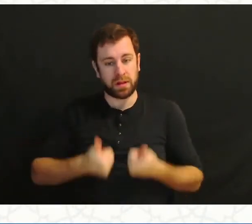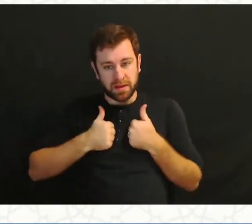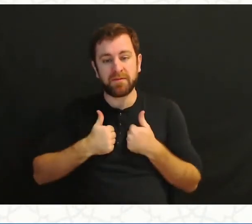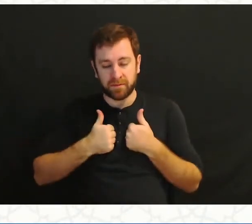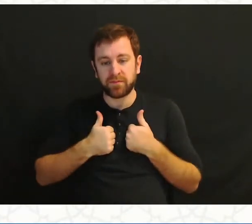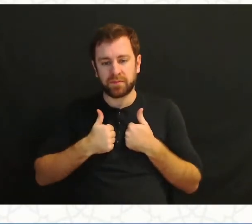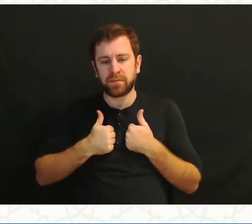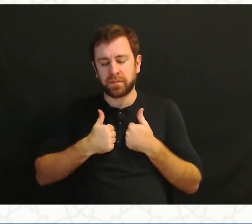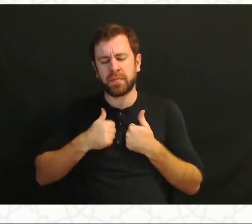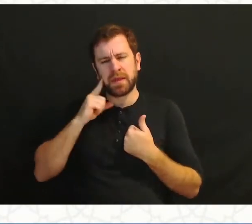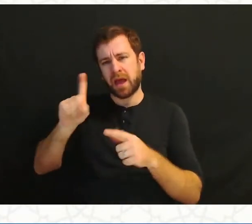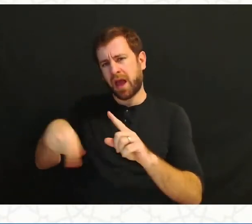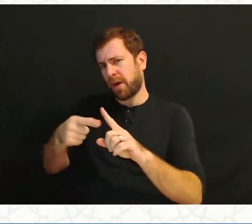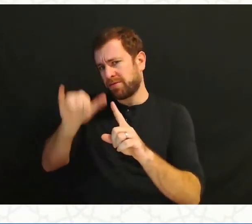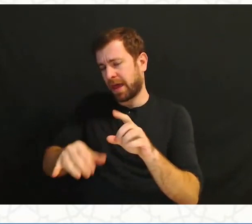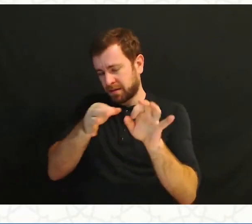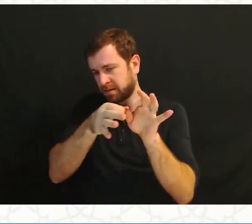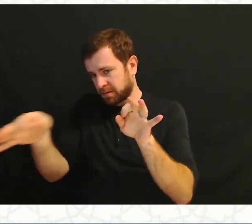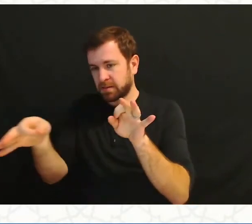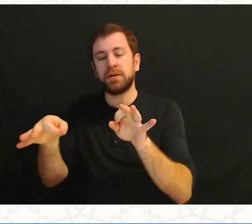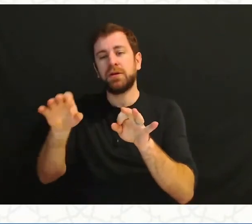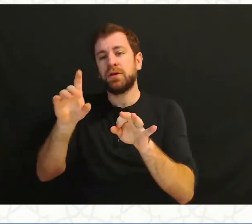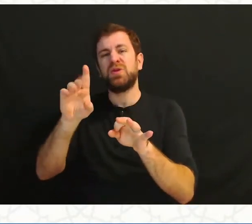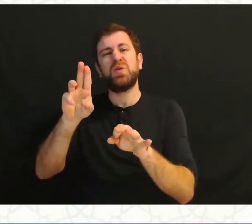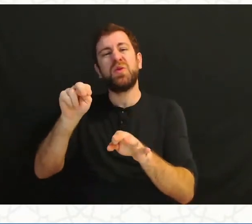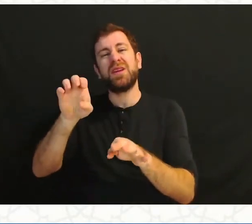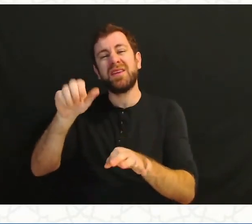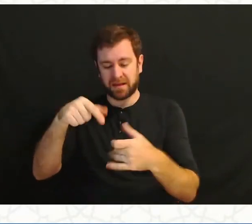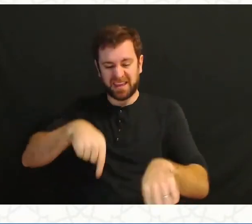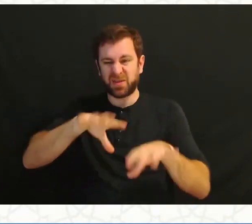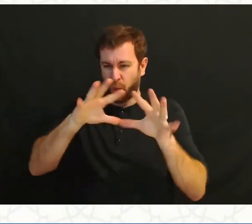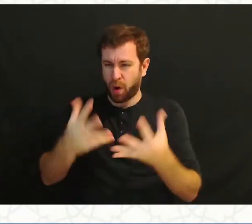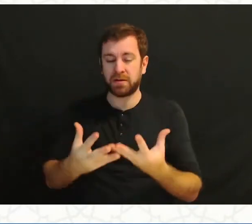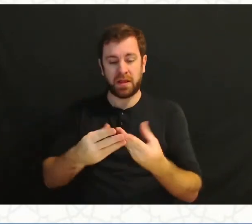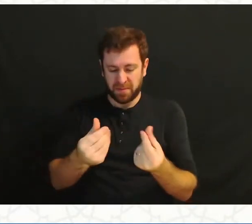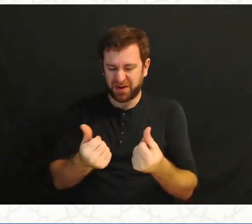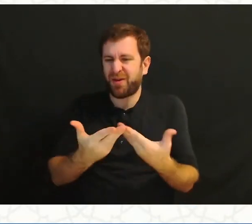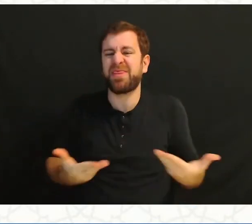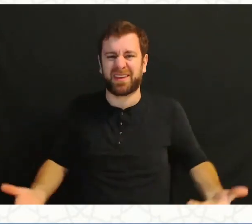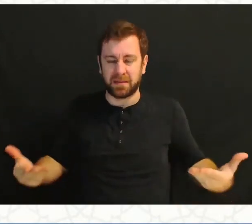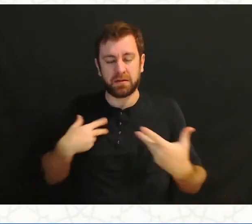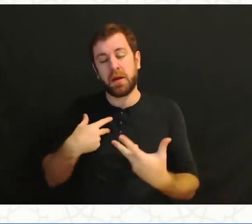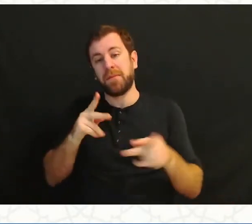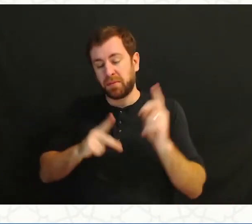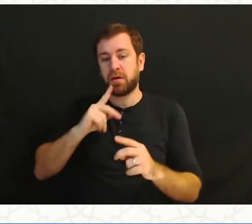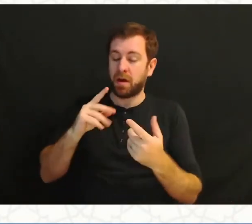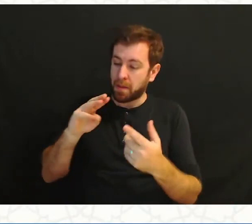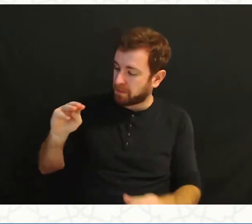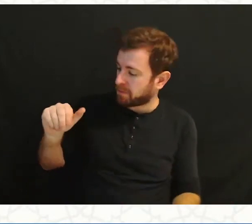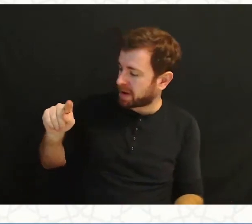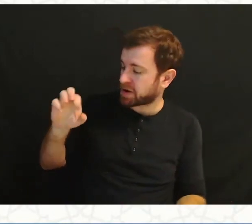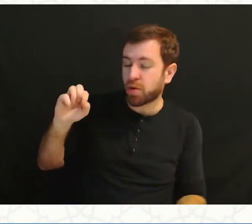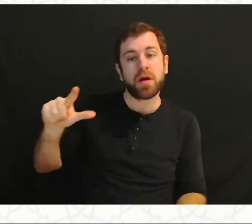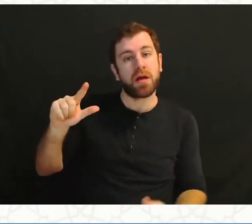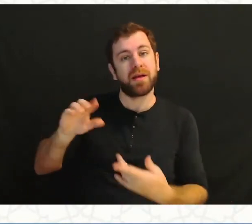dunya now. Think of the material world and the level that people are reaching now material and the fitna,